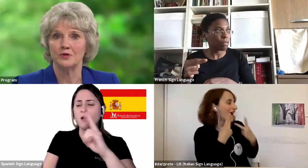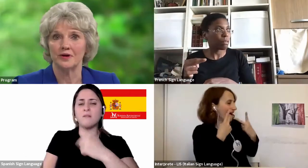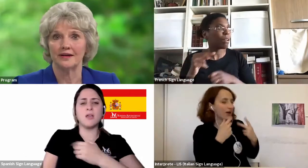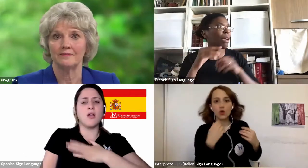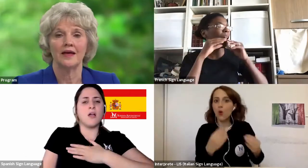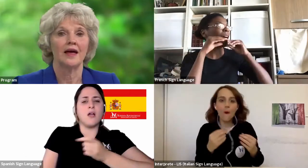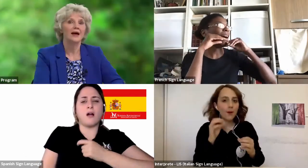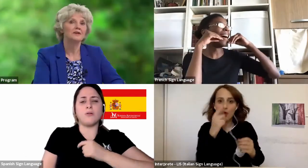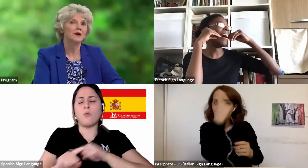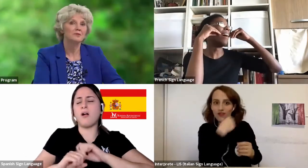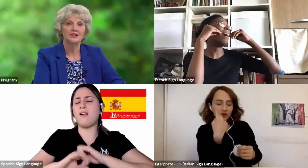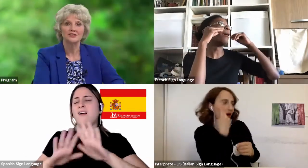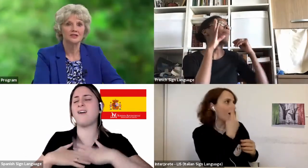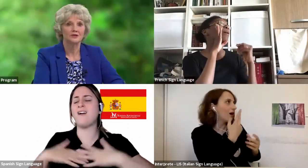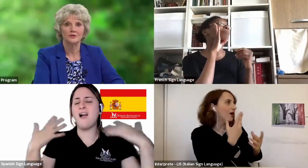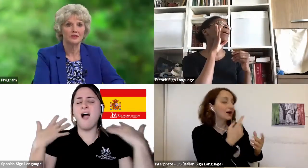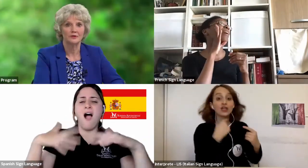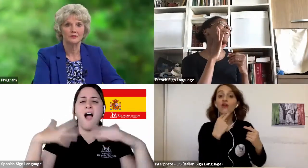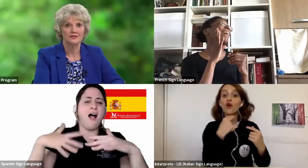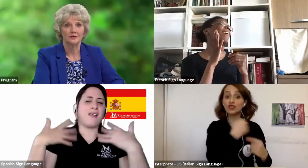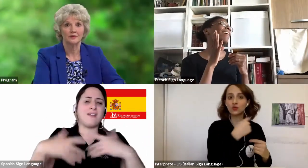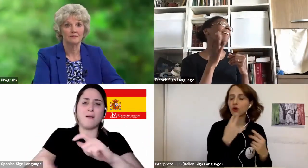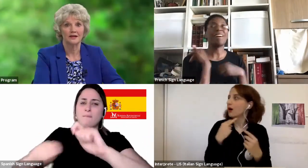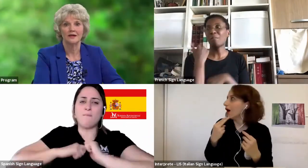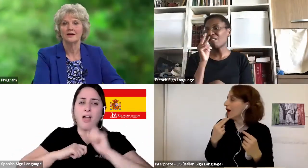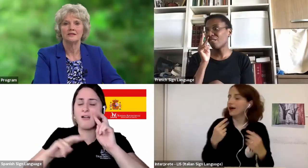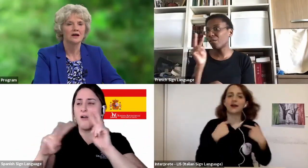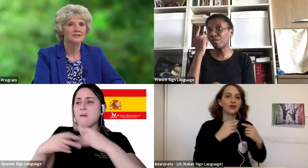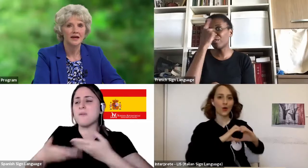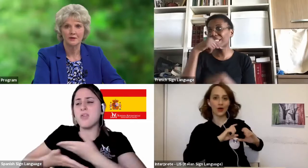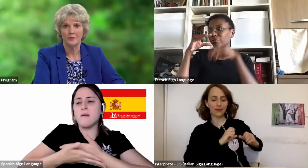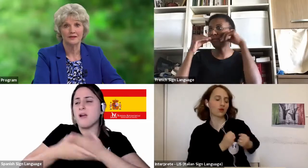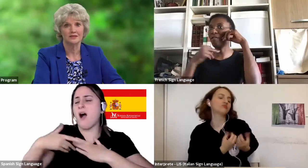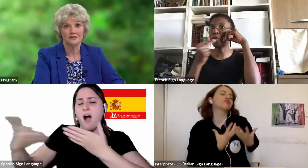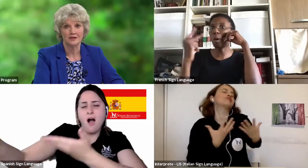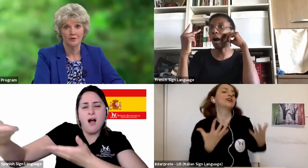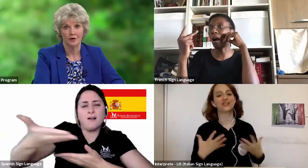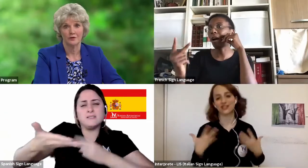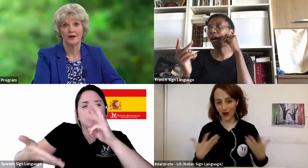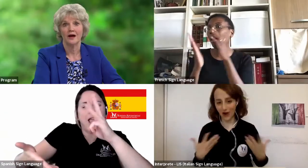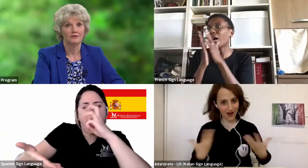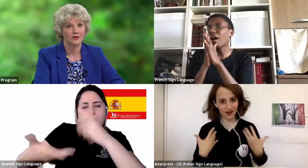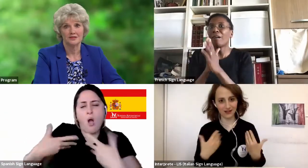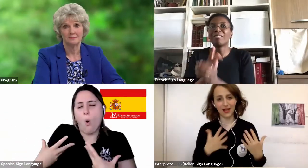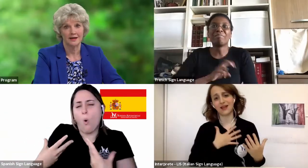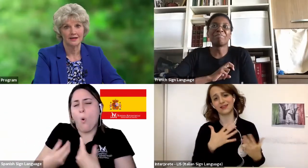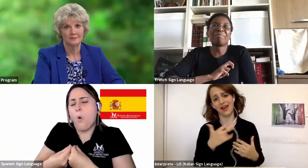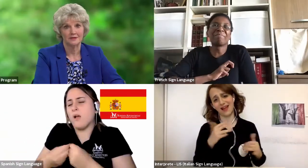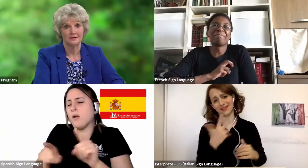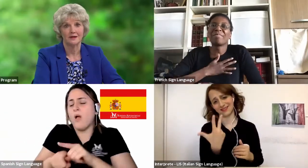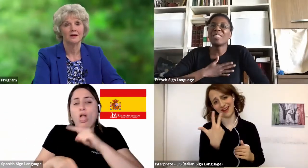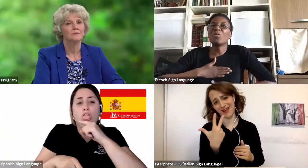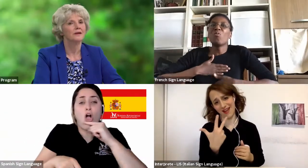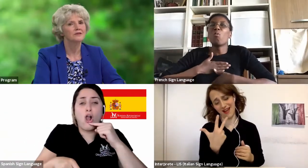pure joy. Having my precious little three-year-old son with me did not take away the sorrow of losing my